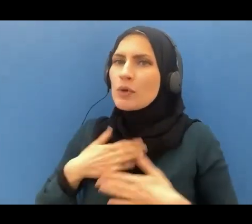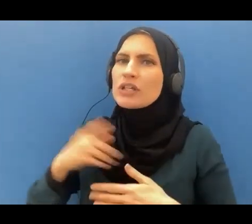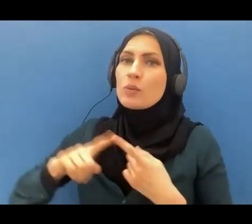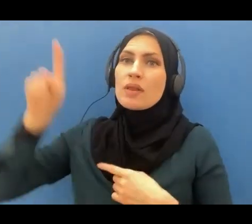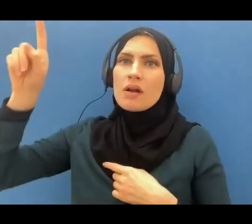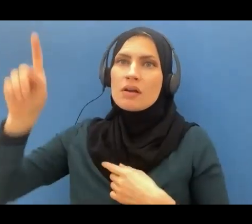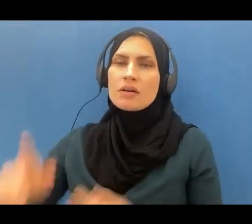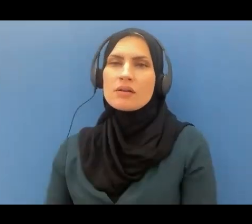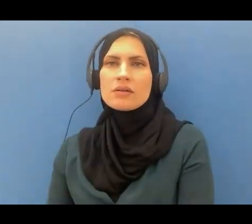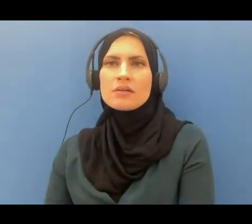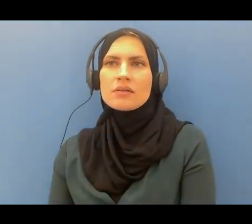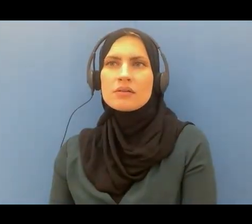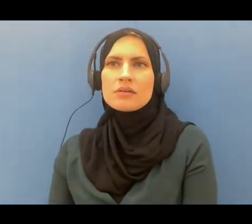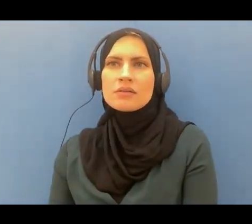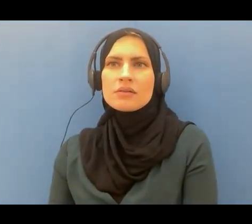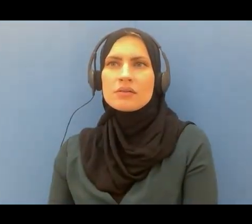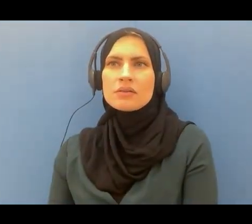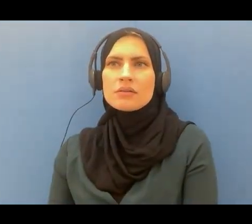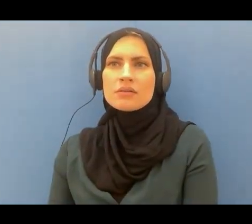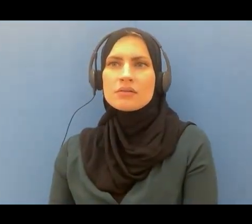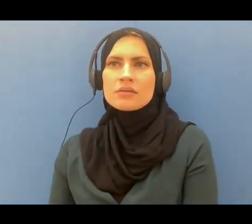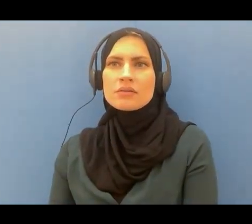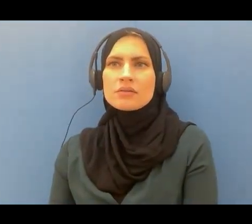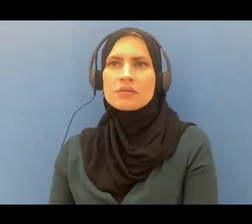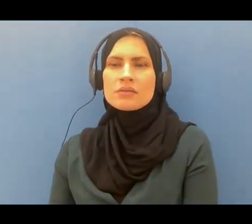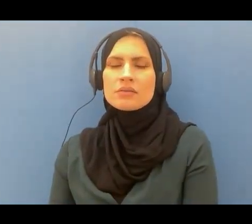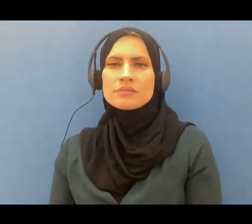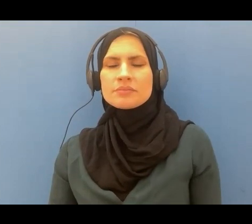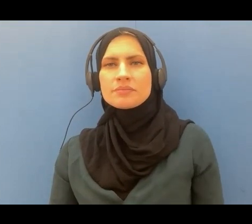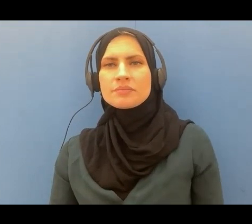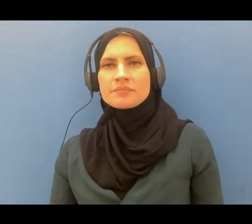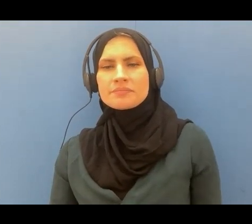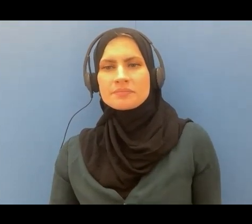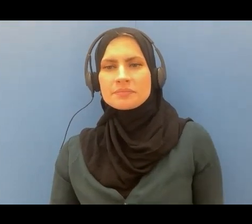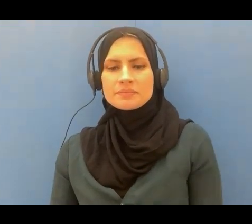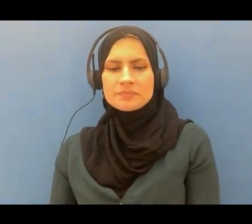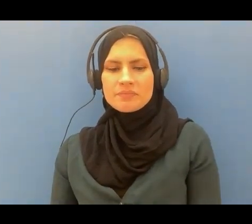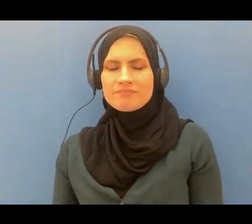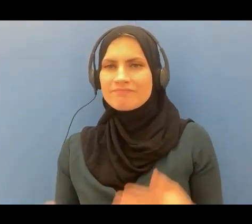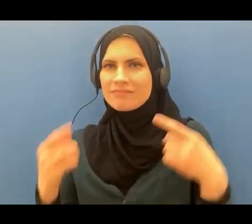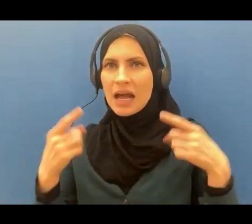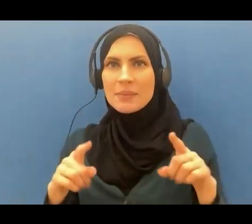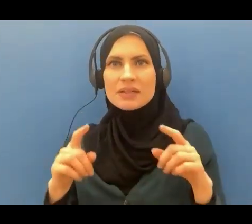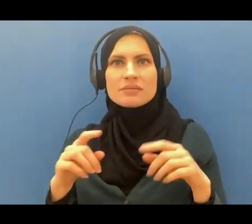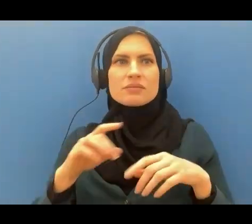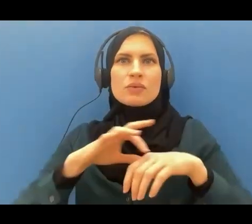how come when the earth and the heavens are rolled in his hand